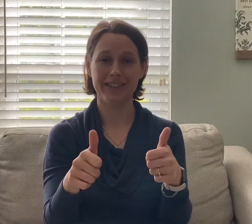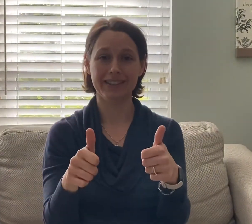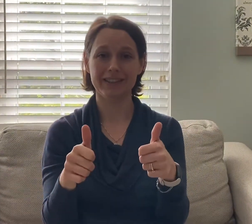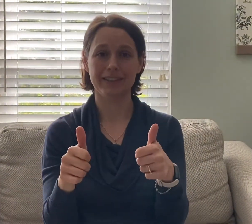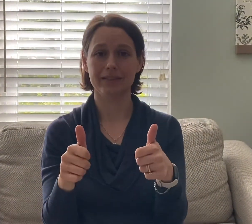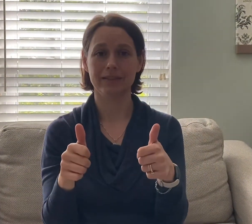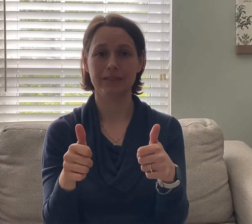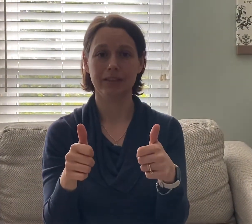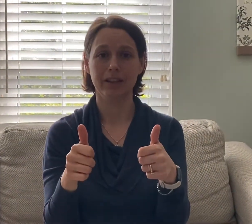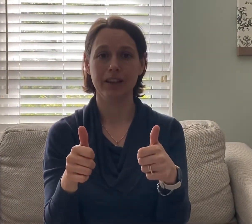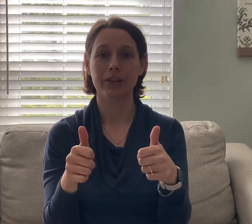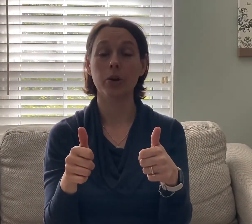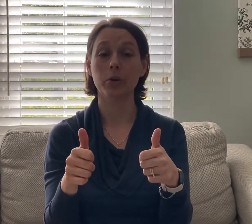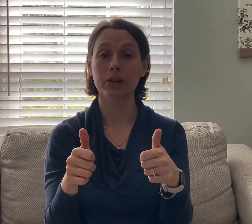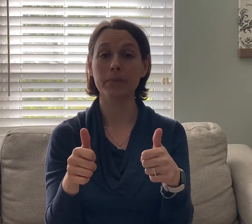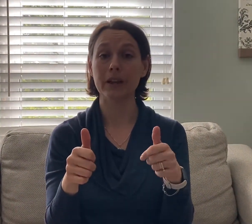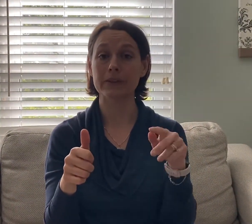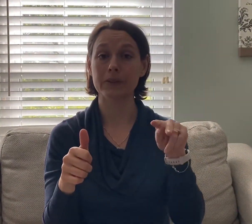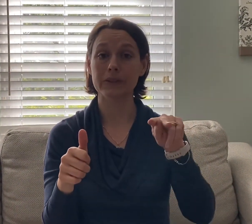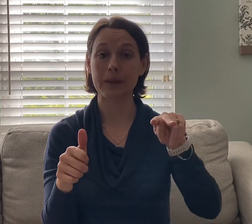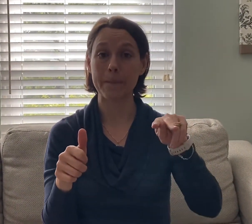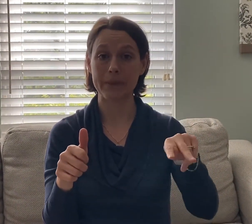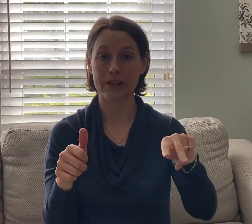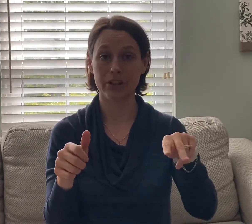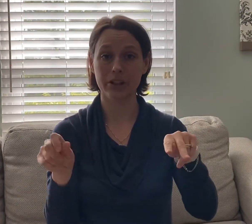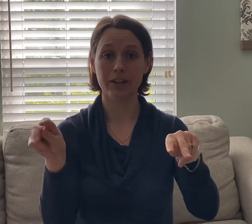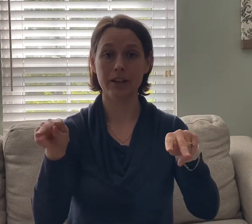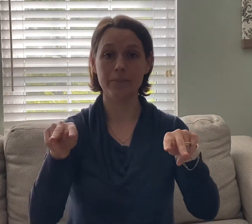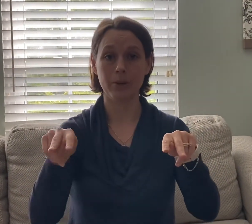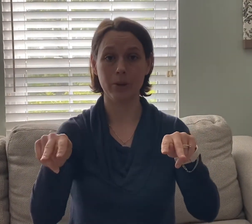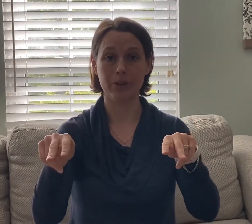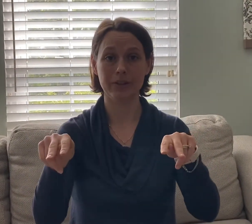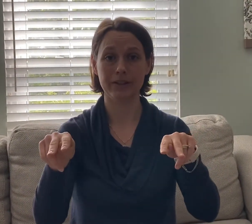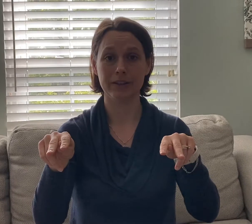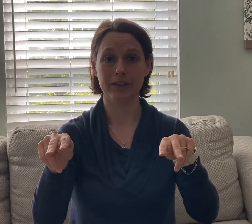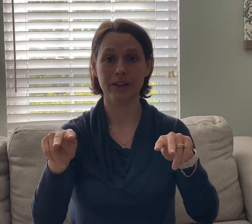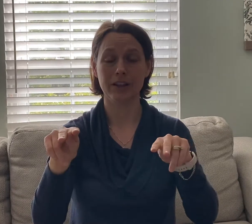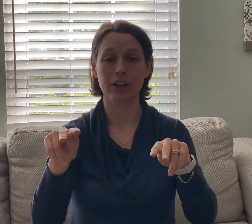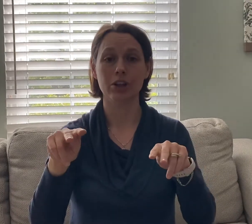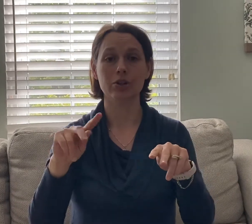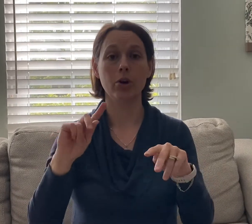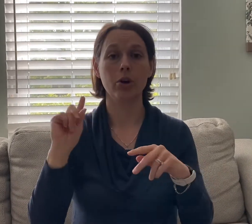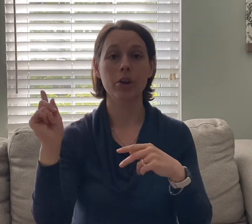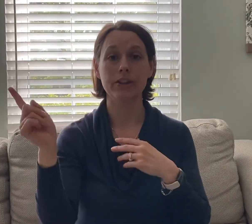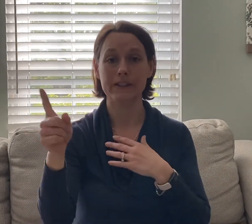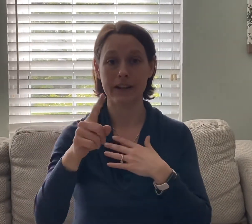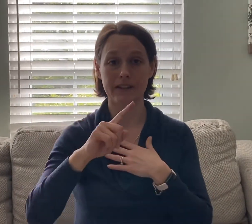the holy Apostles Peter and Paul and all the Saints